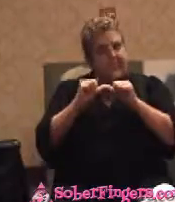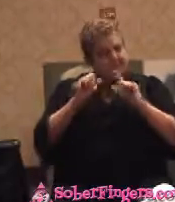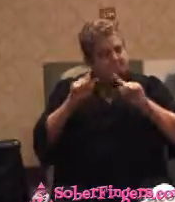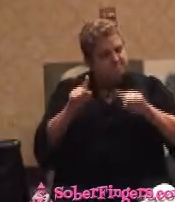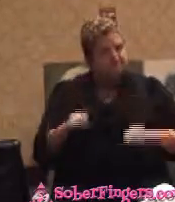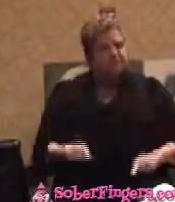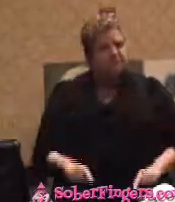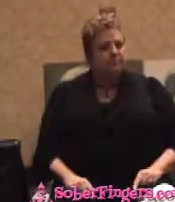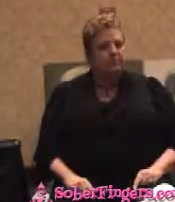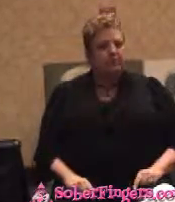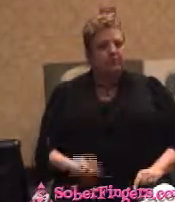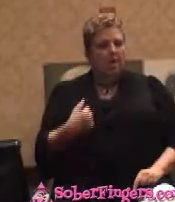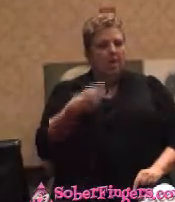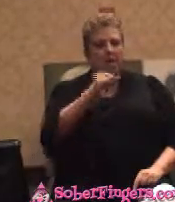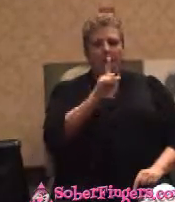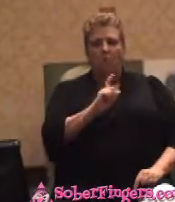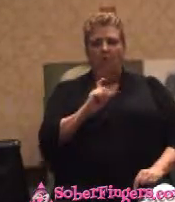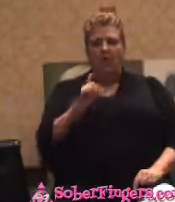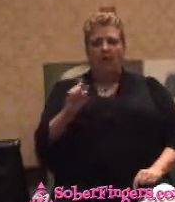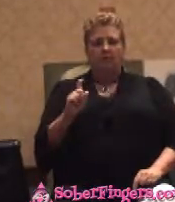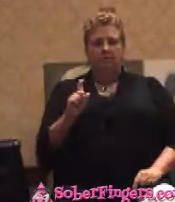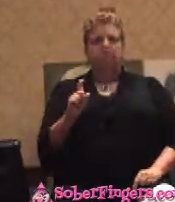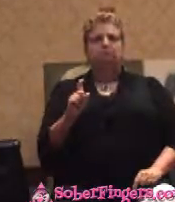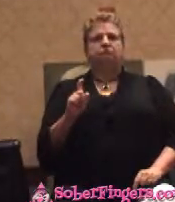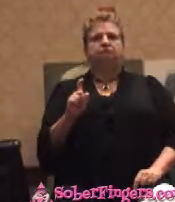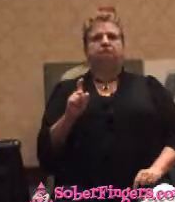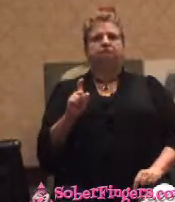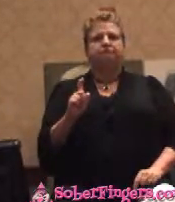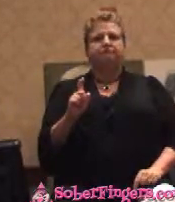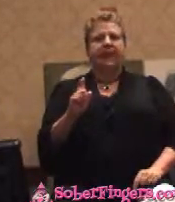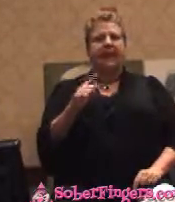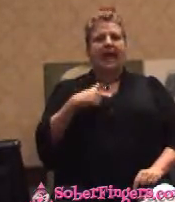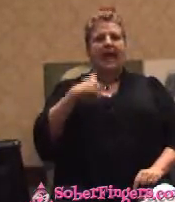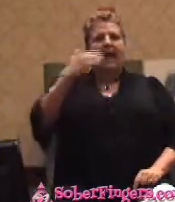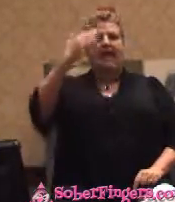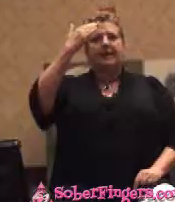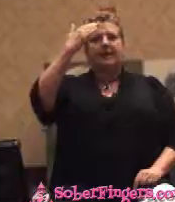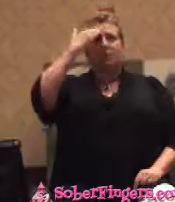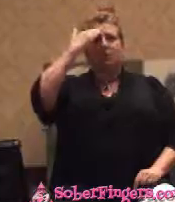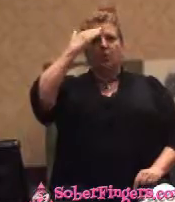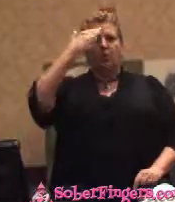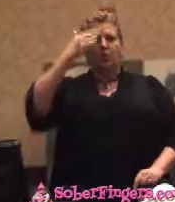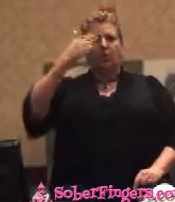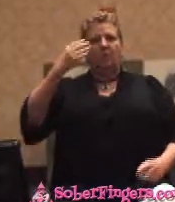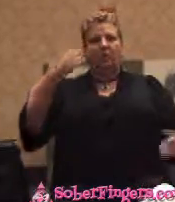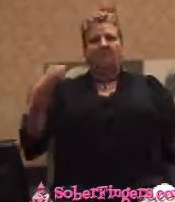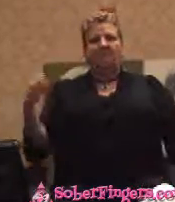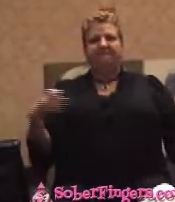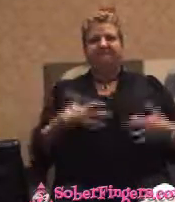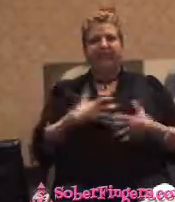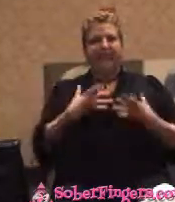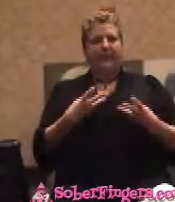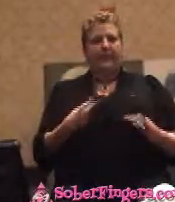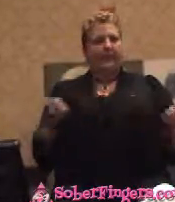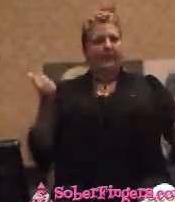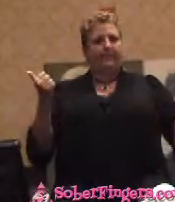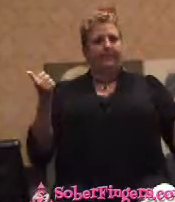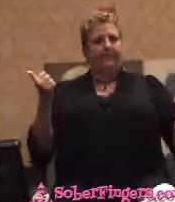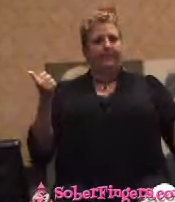And I walked out of his office and I knew no fear. I went and told the other four guys. I didn't give a